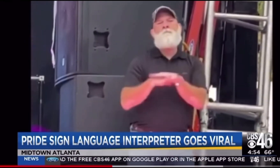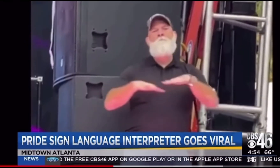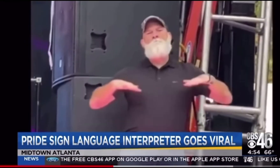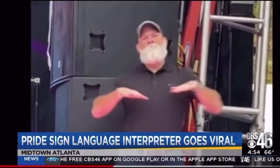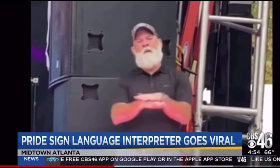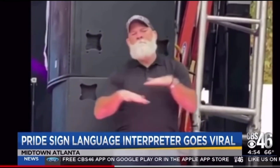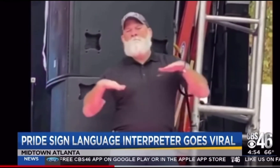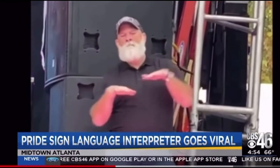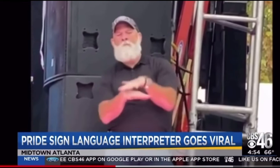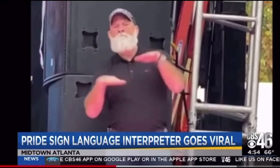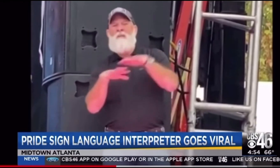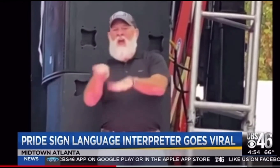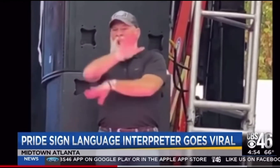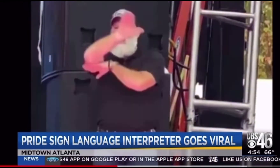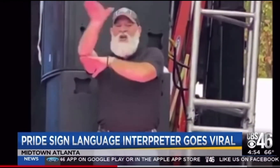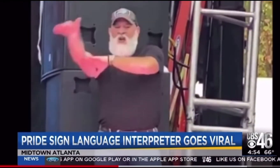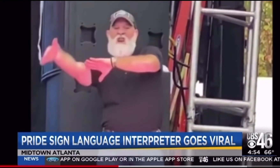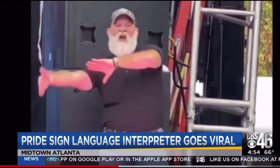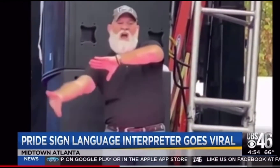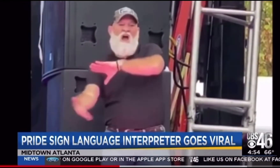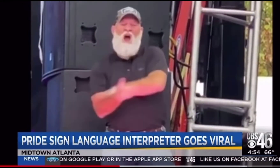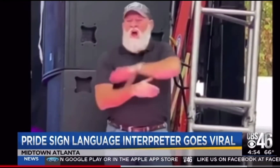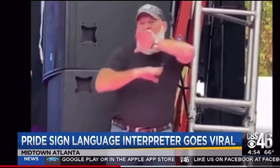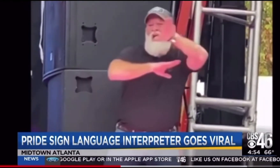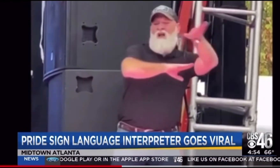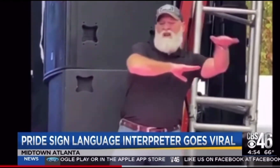dance moves at the Atlanta Pride Festival have fans applauding all around.